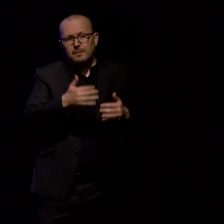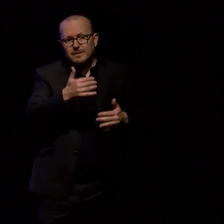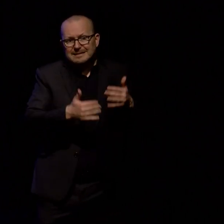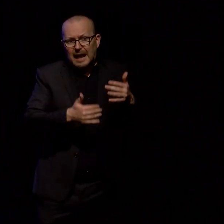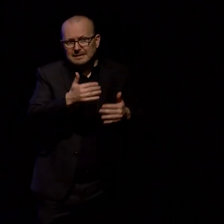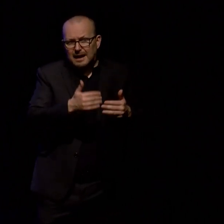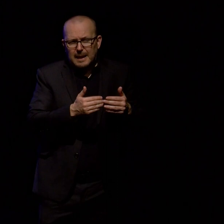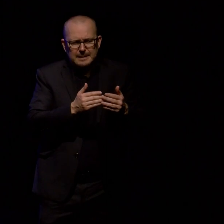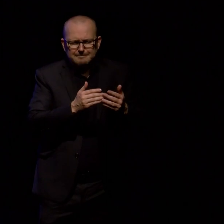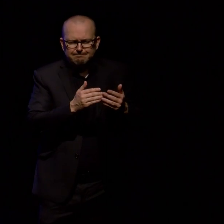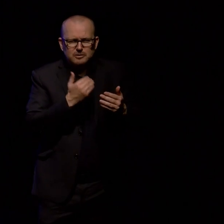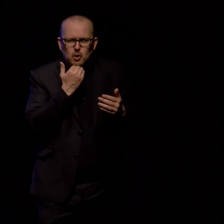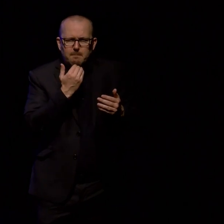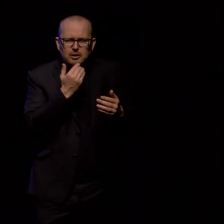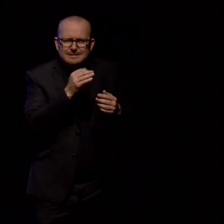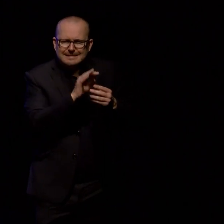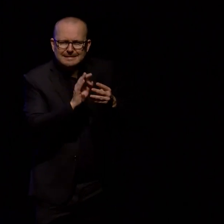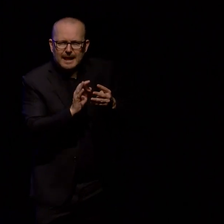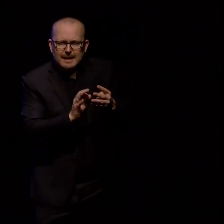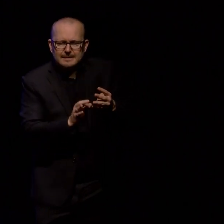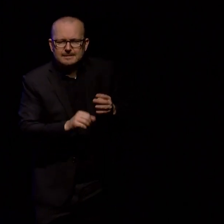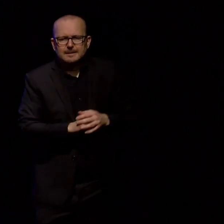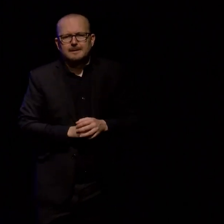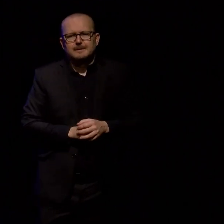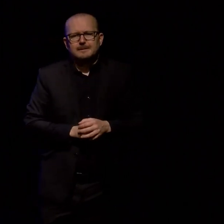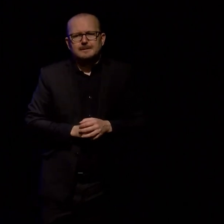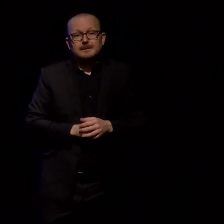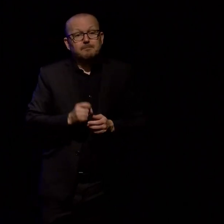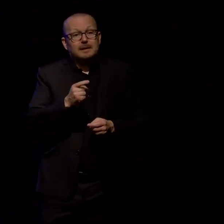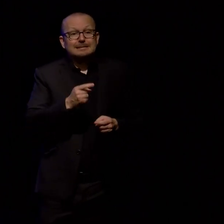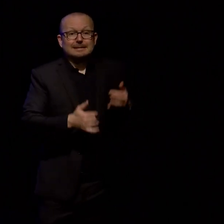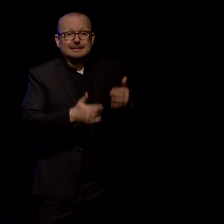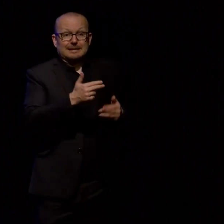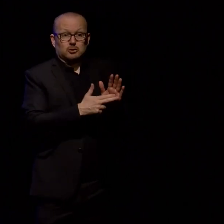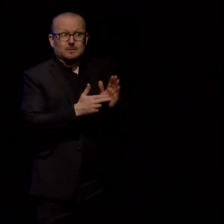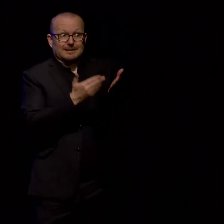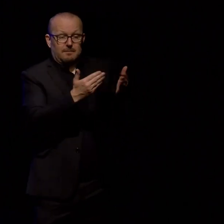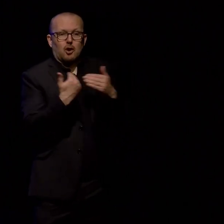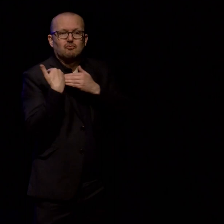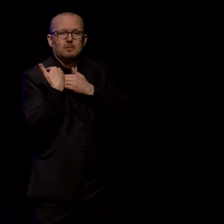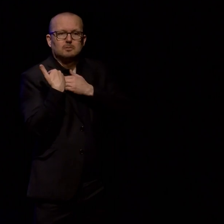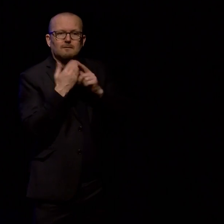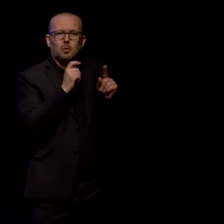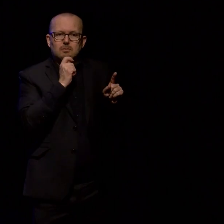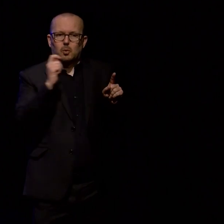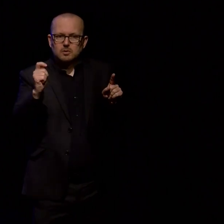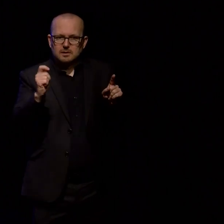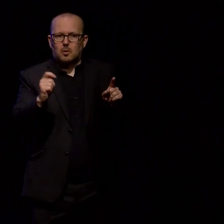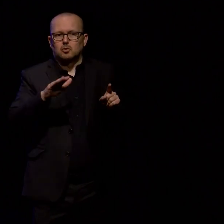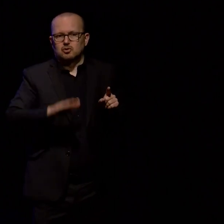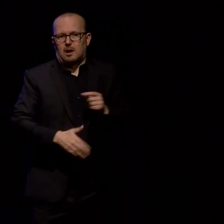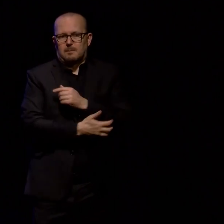weeds for just a moment, not too deep. Statistics New Zealand are responsible for reporting on child poverty rates.